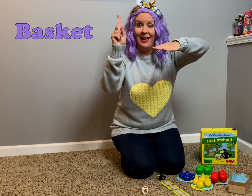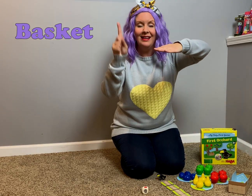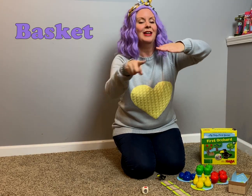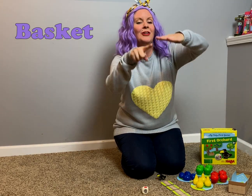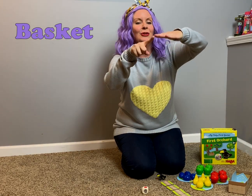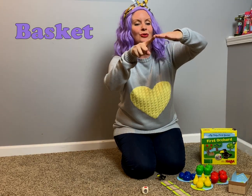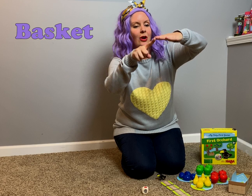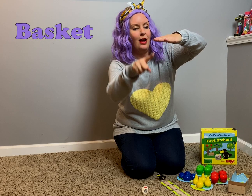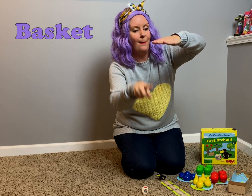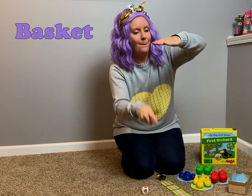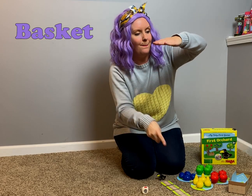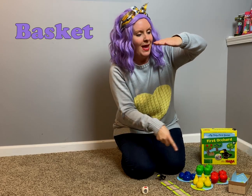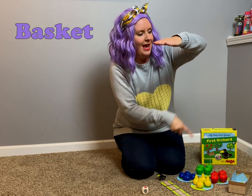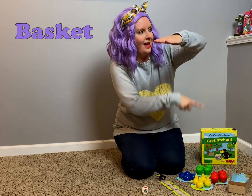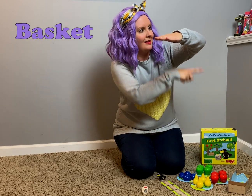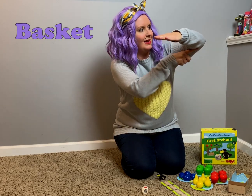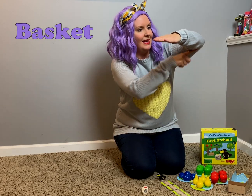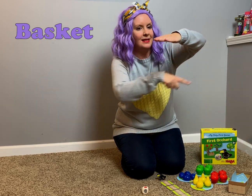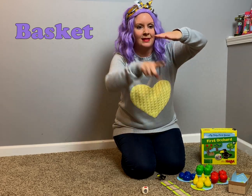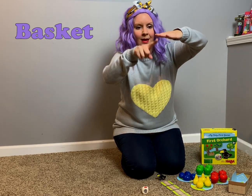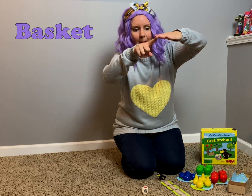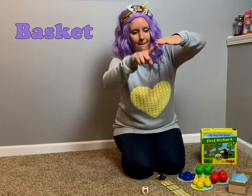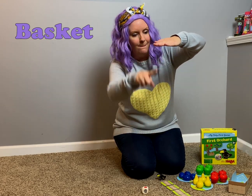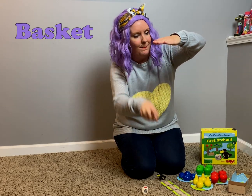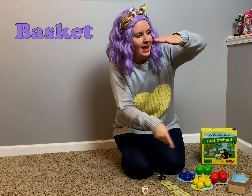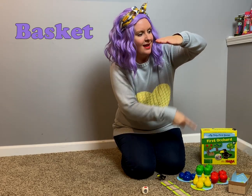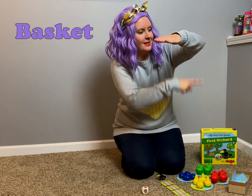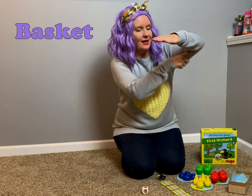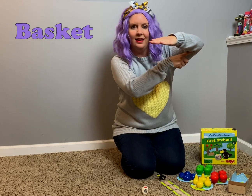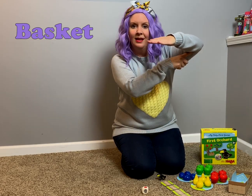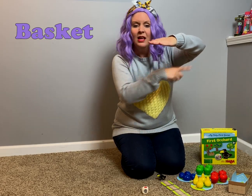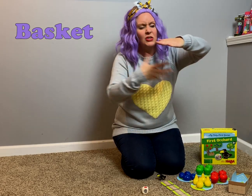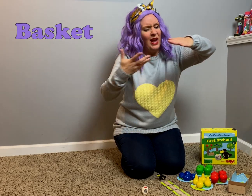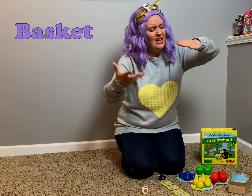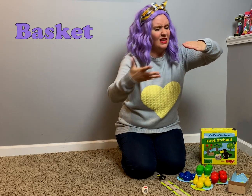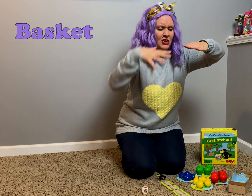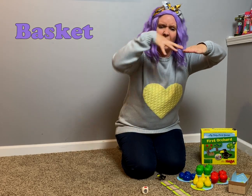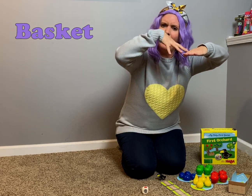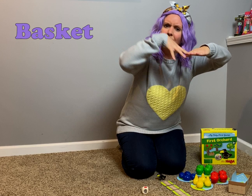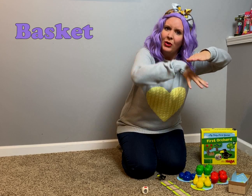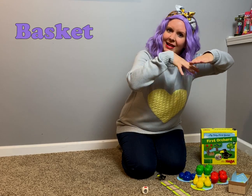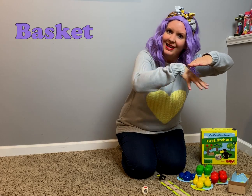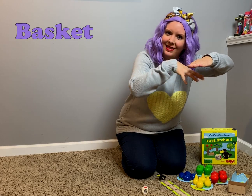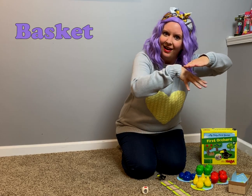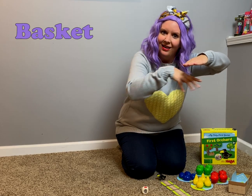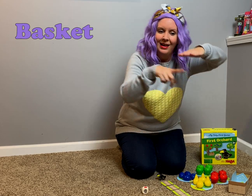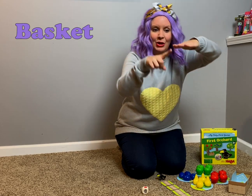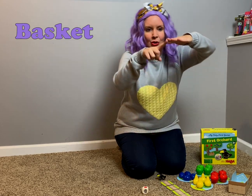you draw a bag like this basket. So, anything that you're going to put in there, you